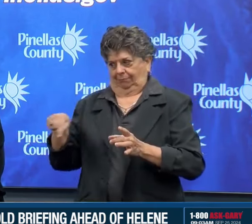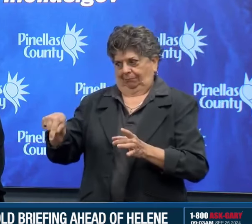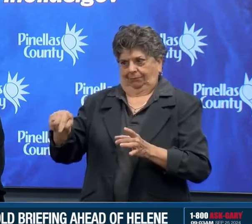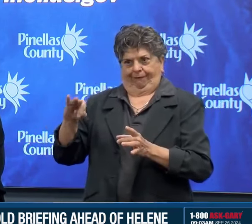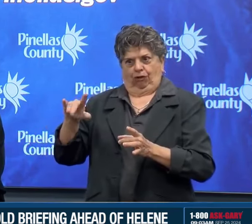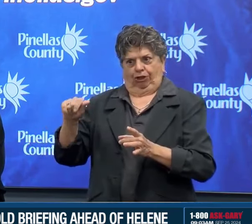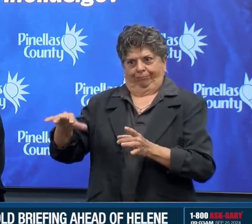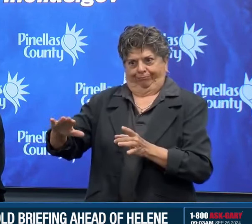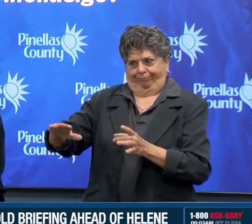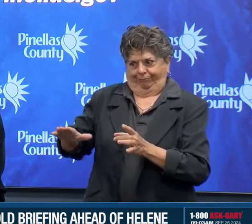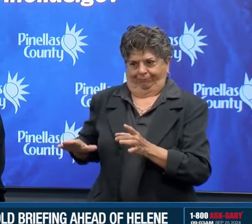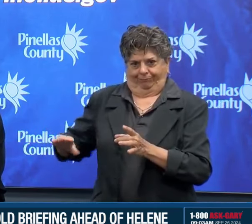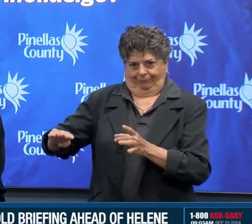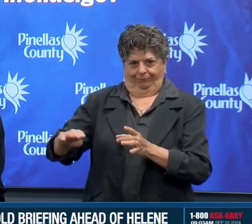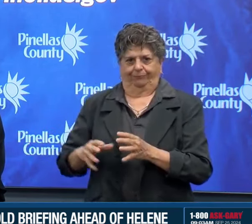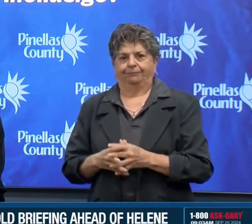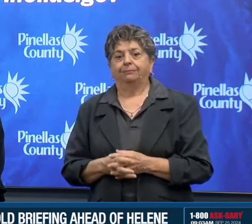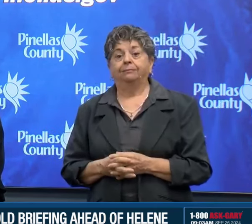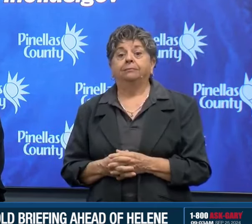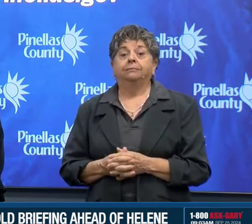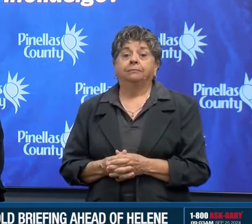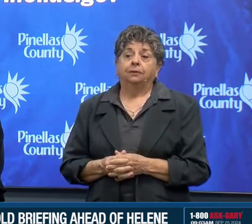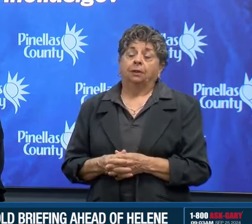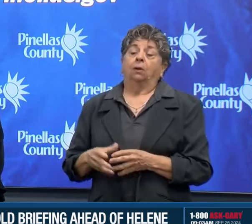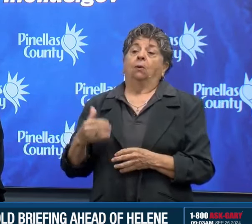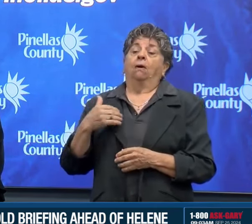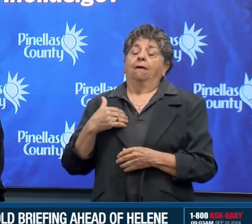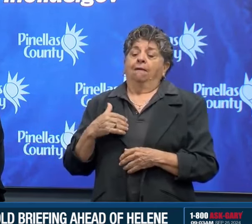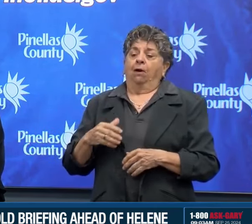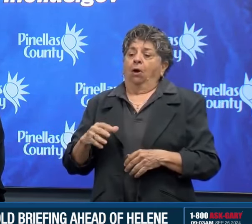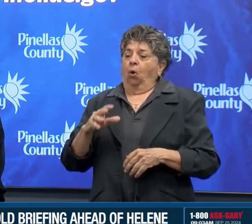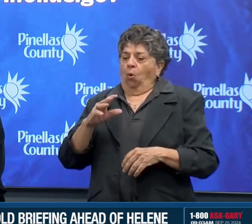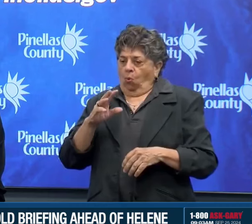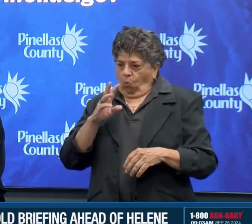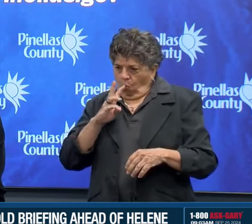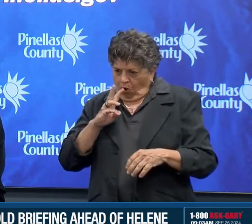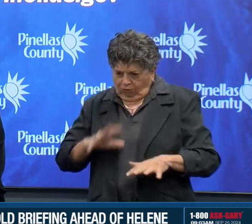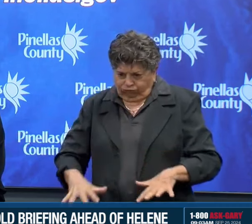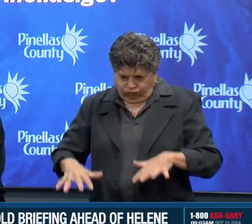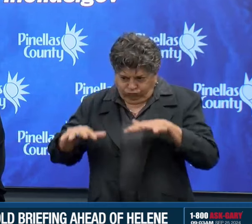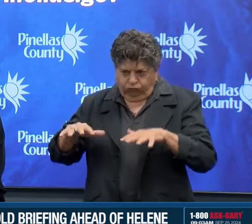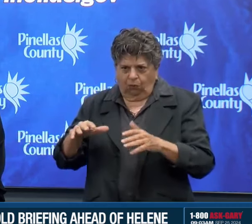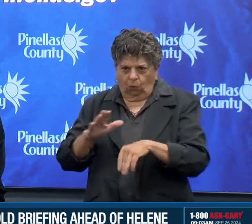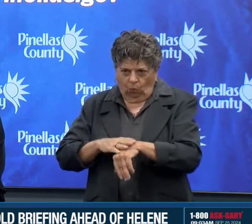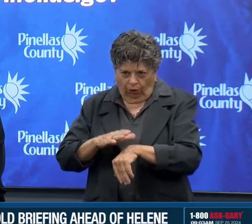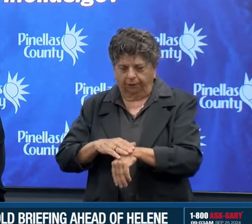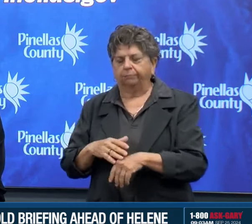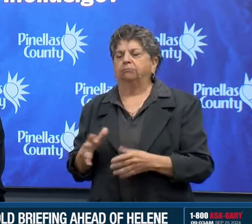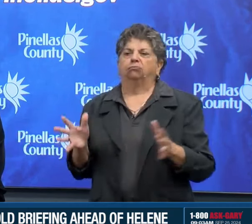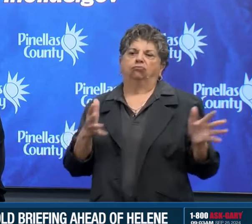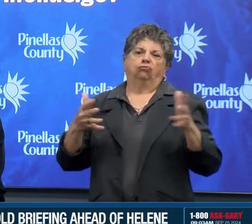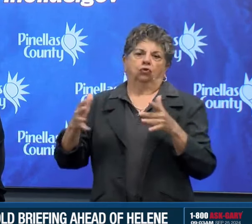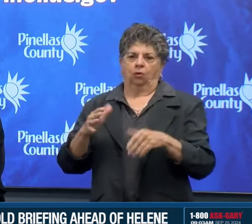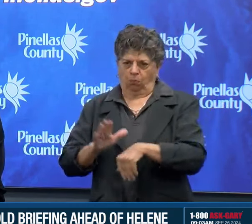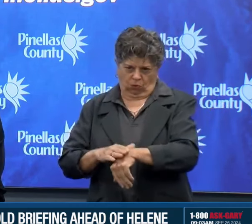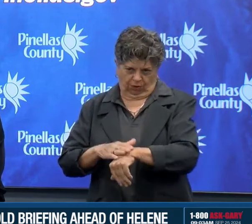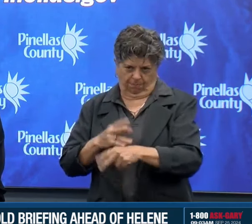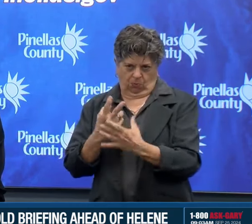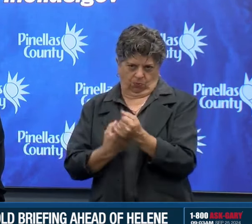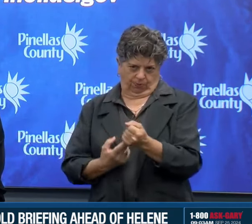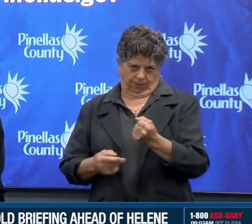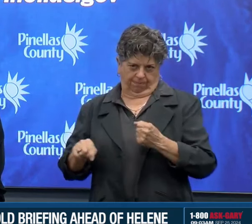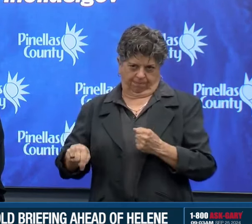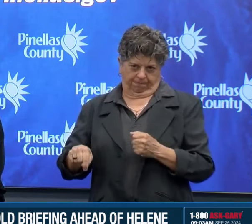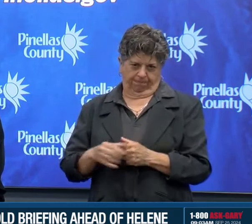County. I need everyone to pay attention to the arrival of this storm. So we know that this storm is going to start to pick up speed